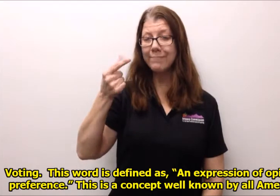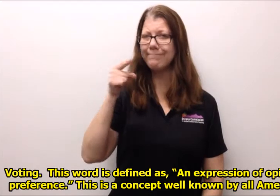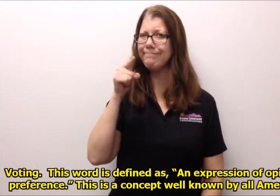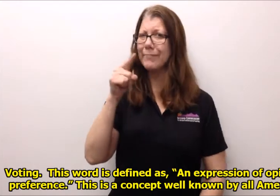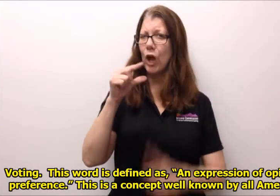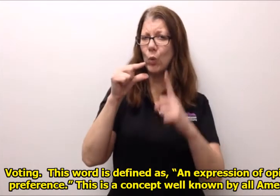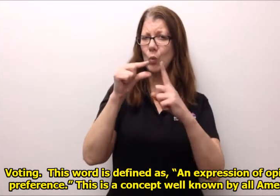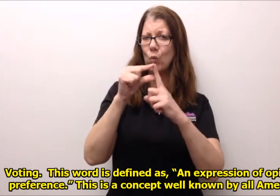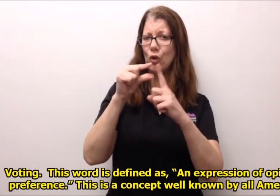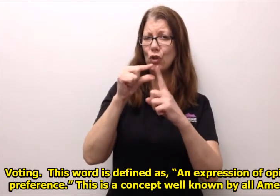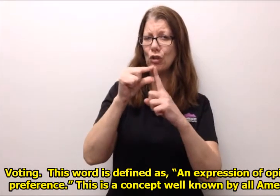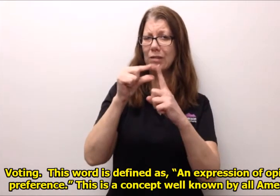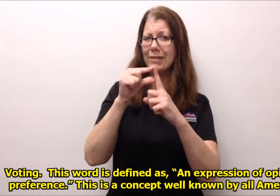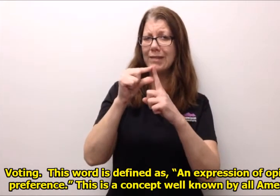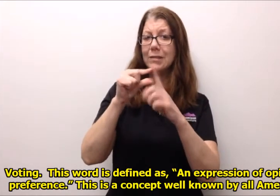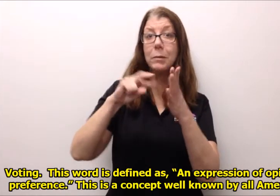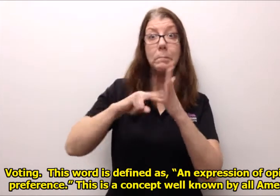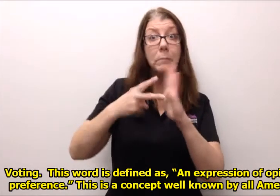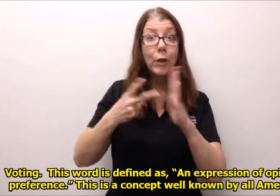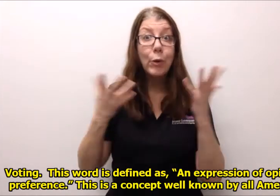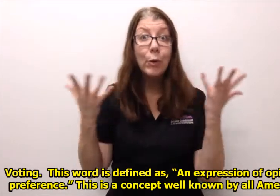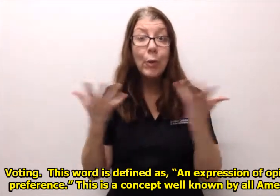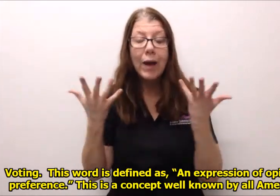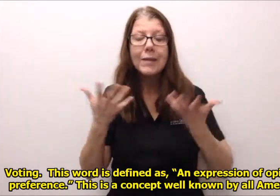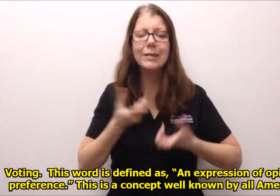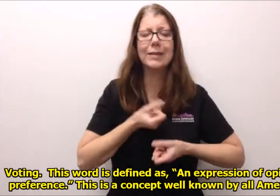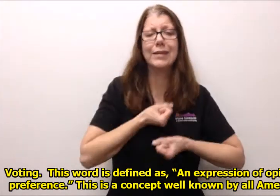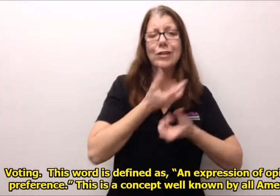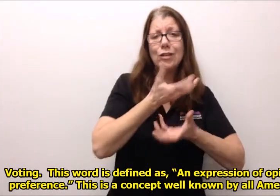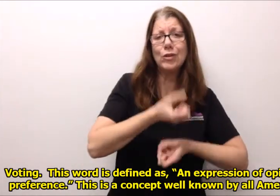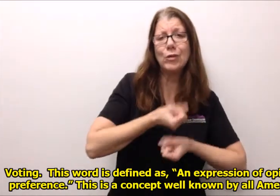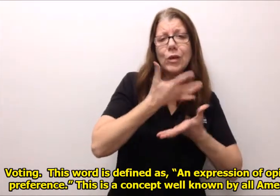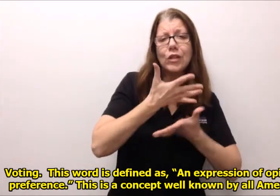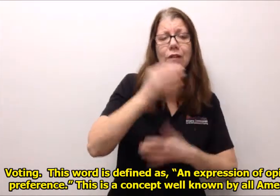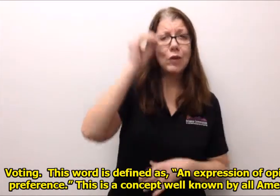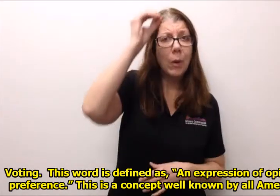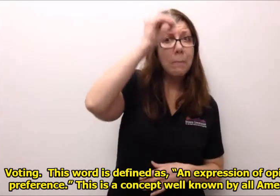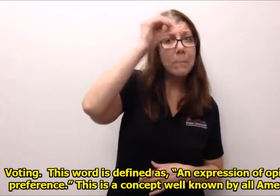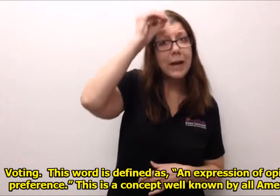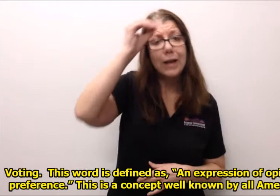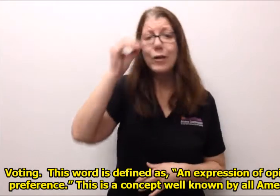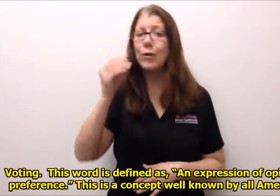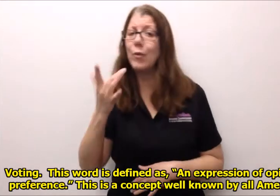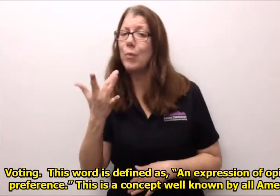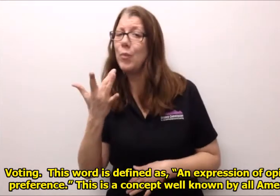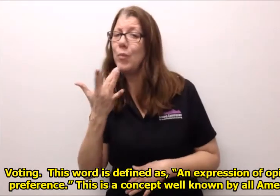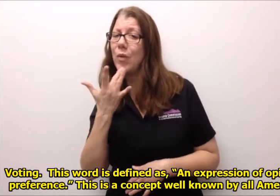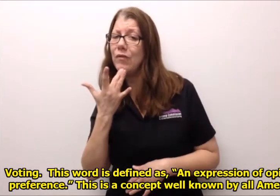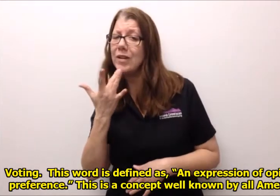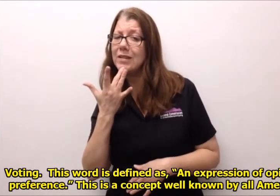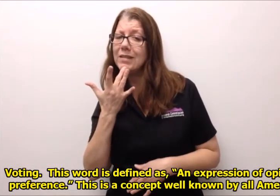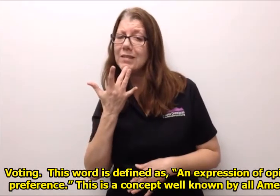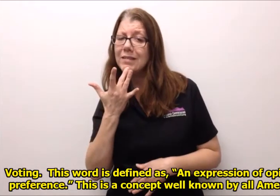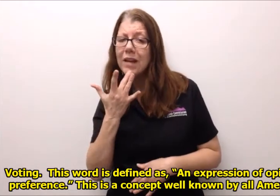voting this word is defined as an expression of opinion or preference